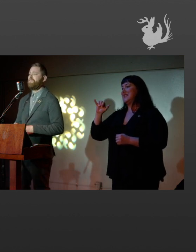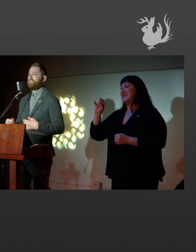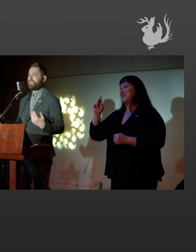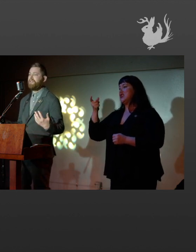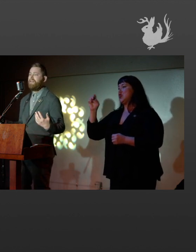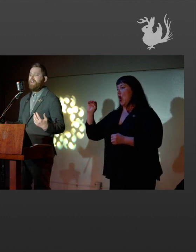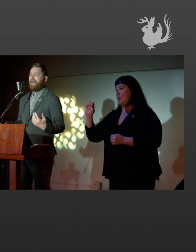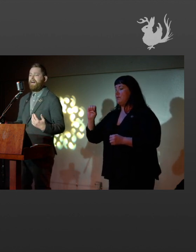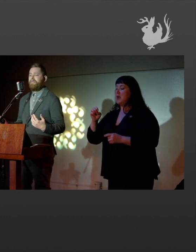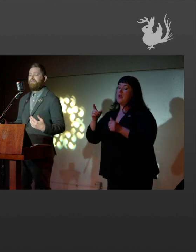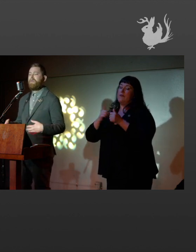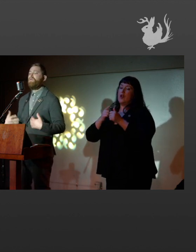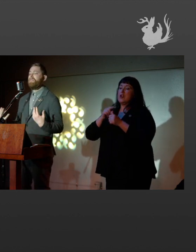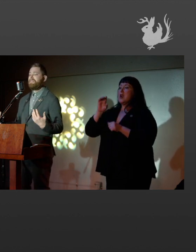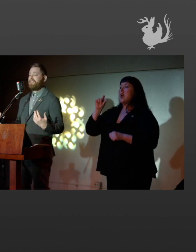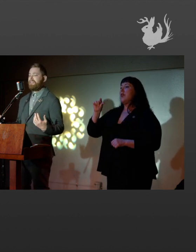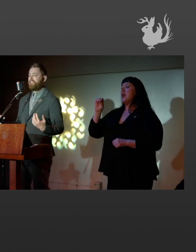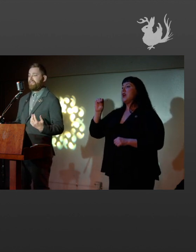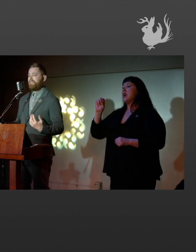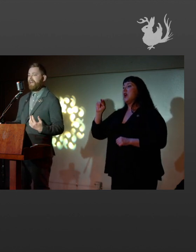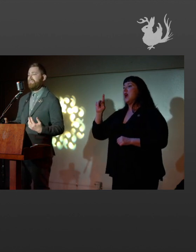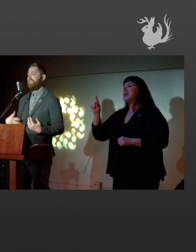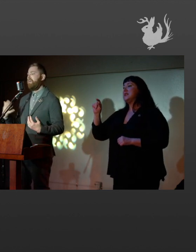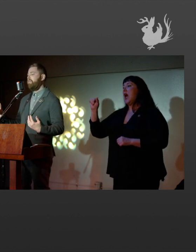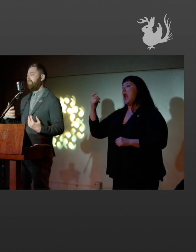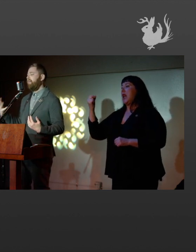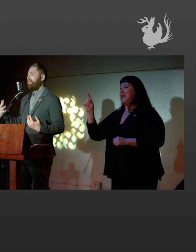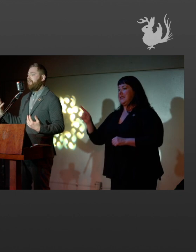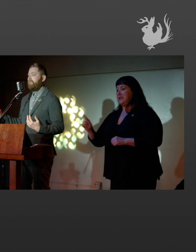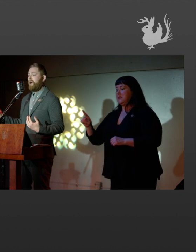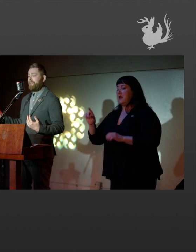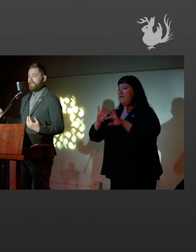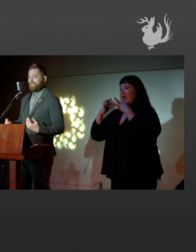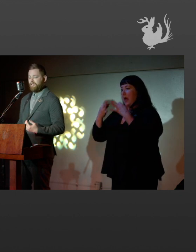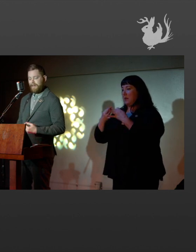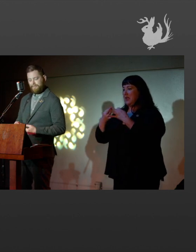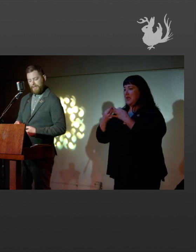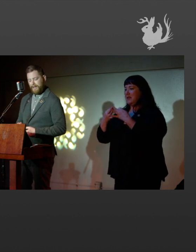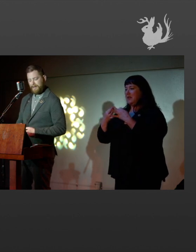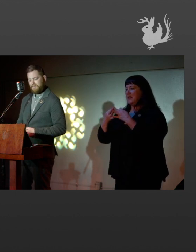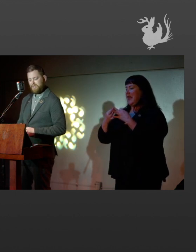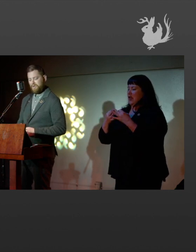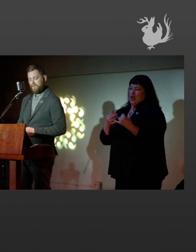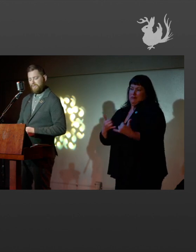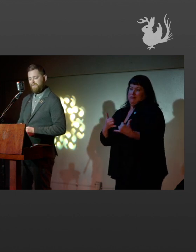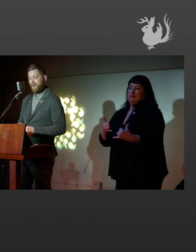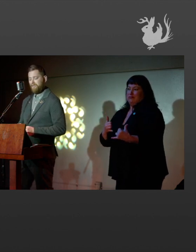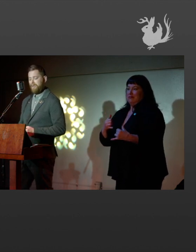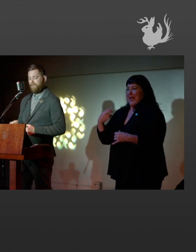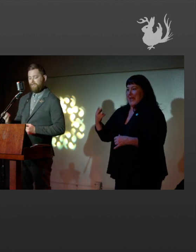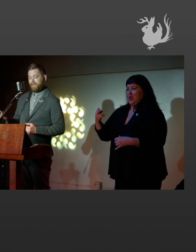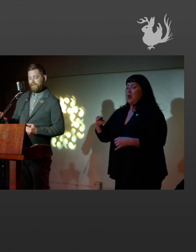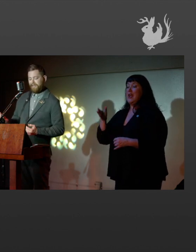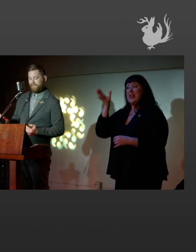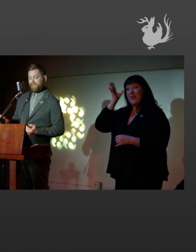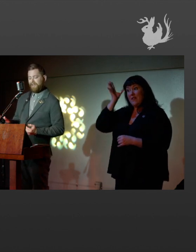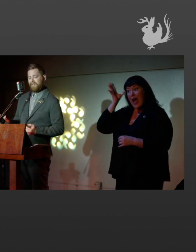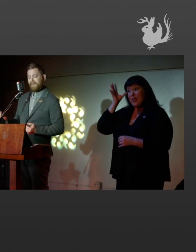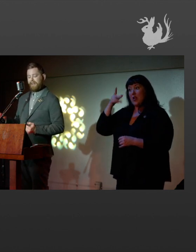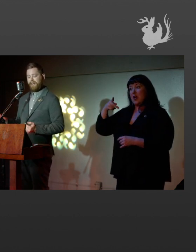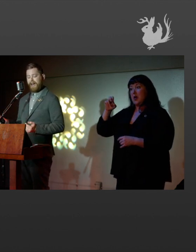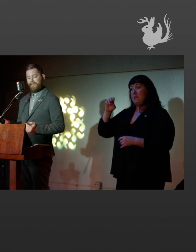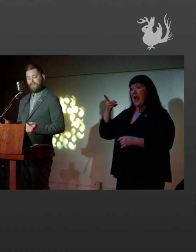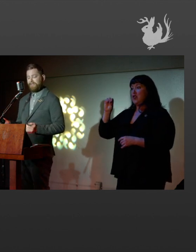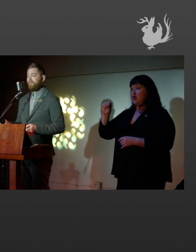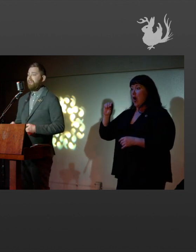were the first people with this condition kind of known in modern history. So the father, Pedro Gonzalez, was